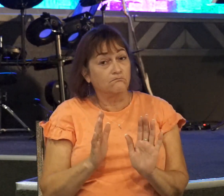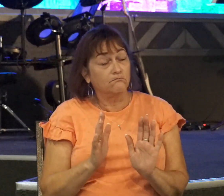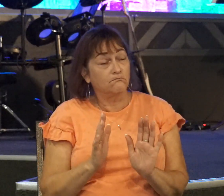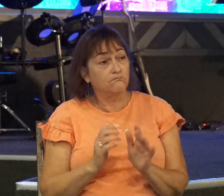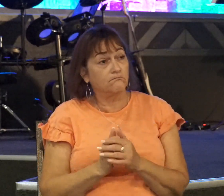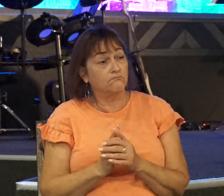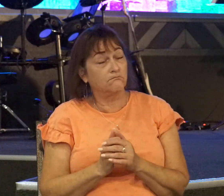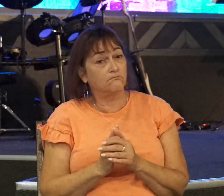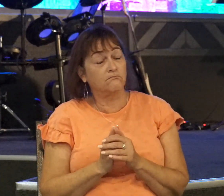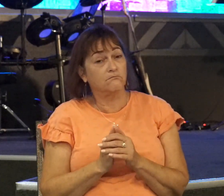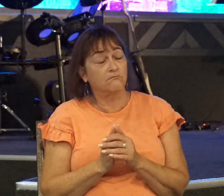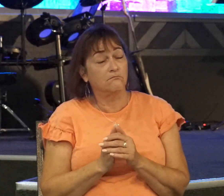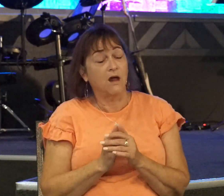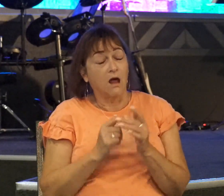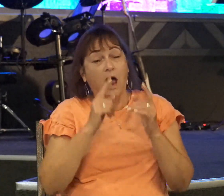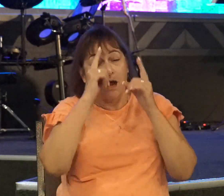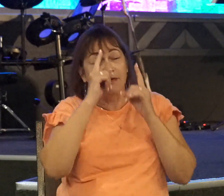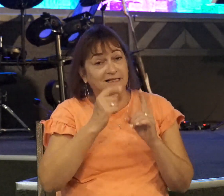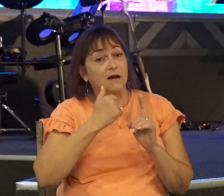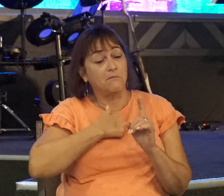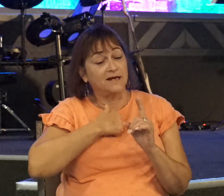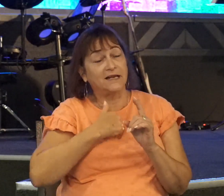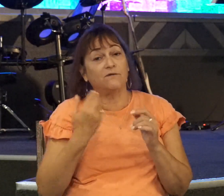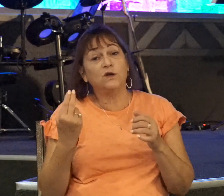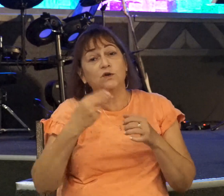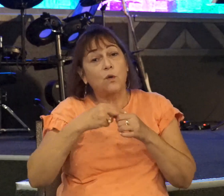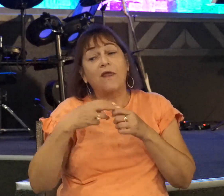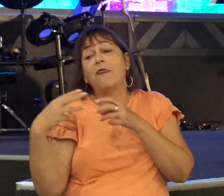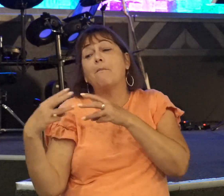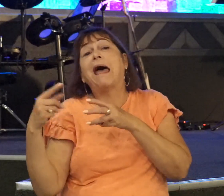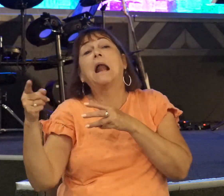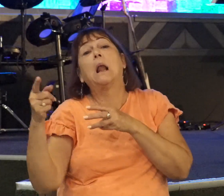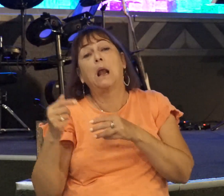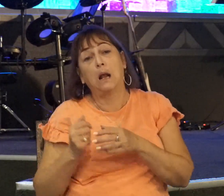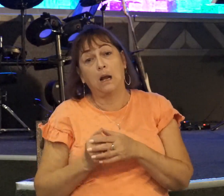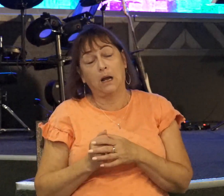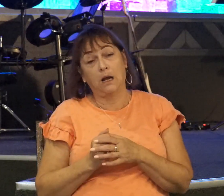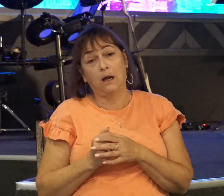I'm making the decision myself to join the battle. Withdraw your hand.